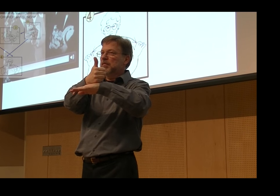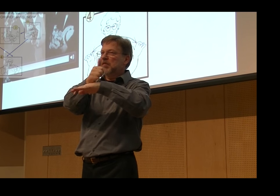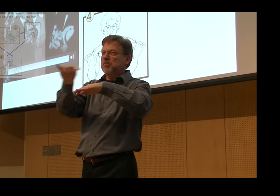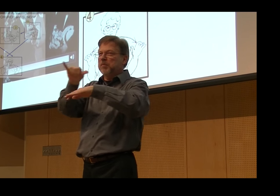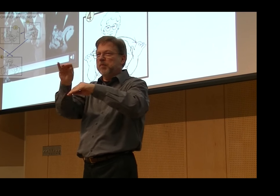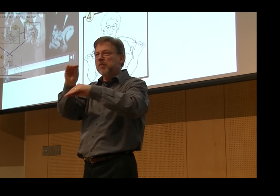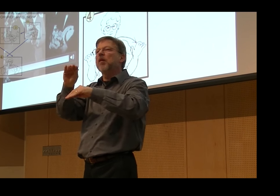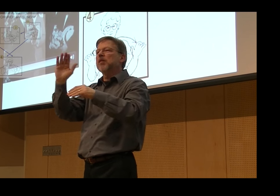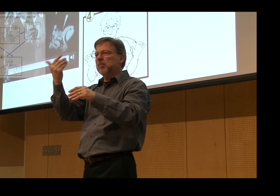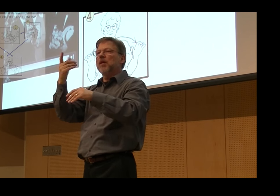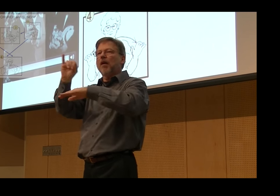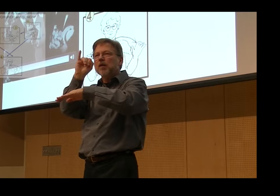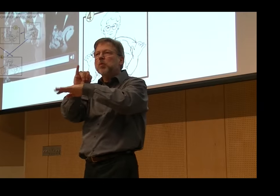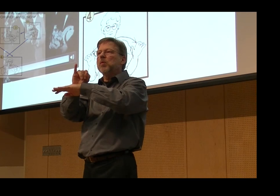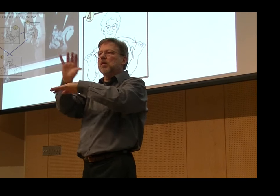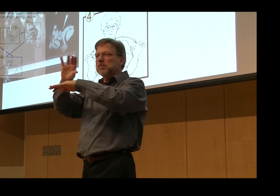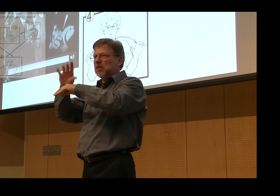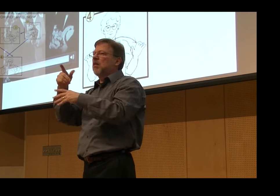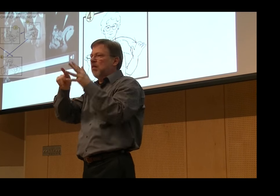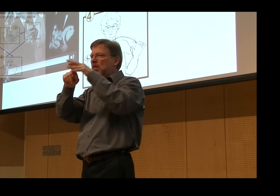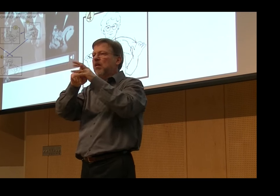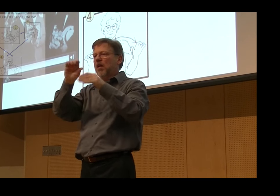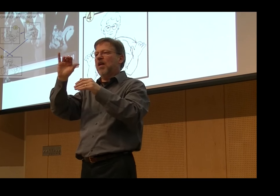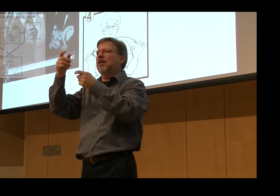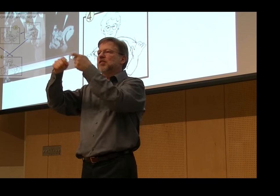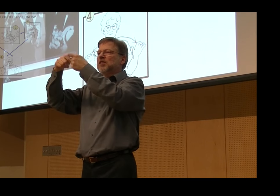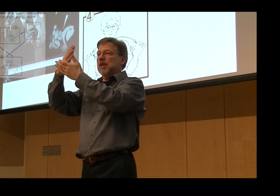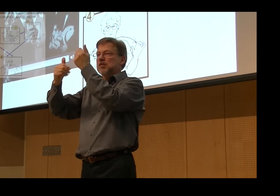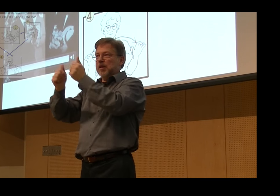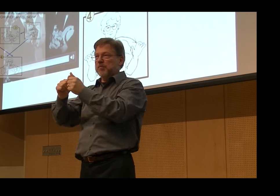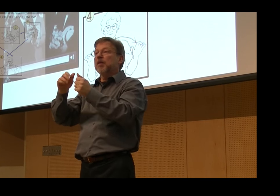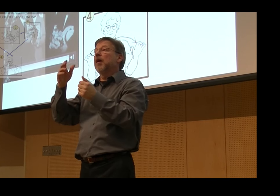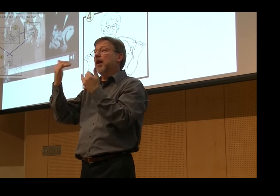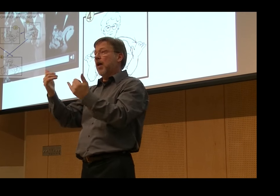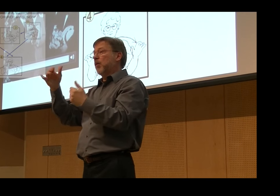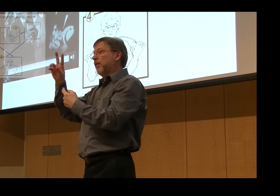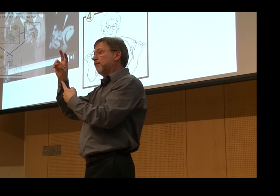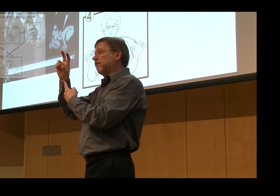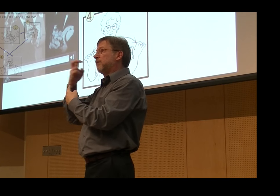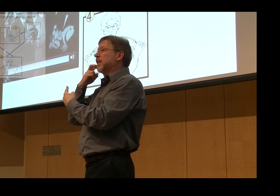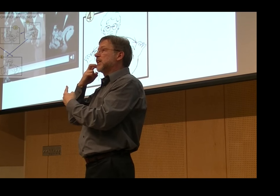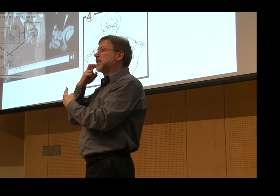Apparently the movement disappeared in this video, but that is related to the sign for to establish,